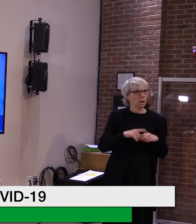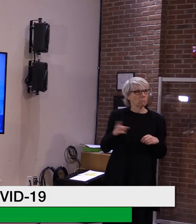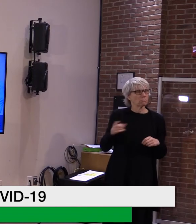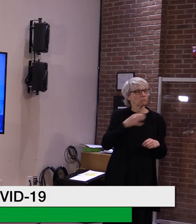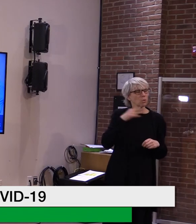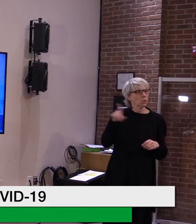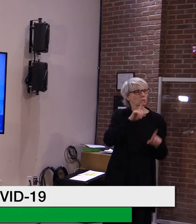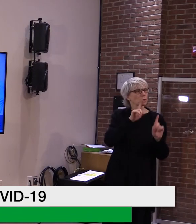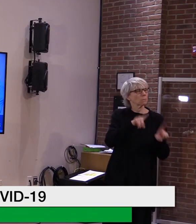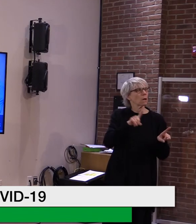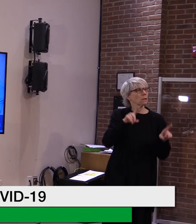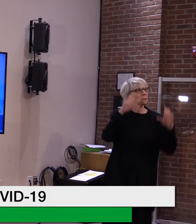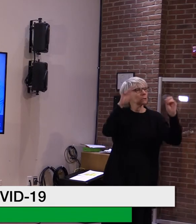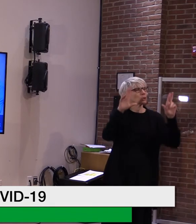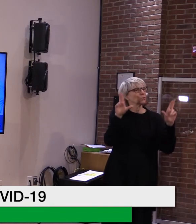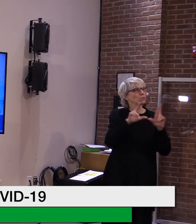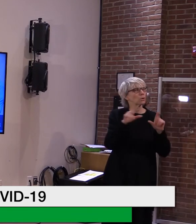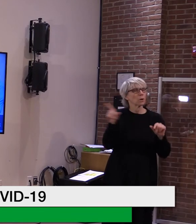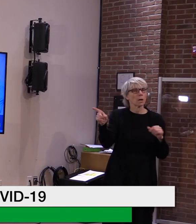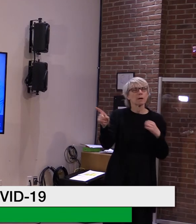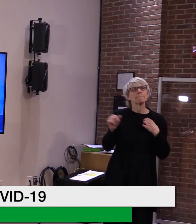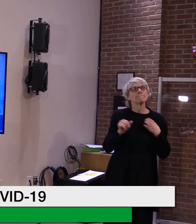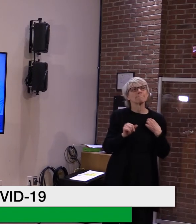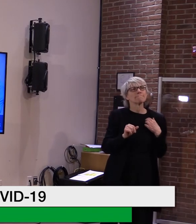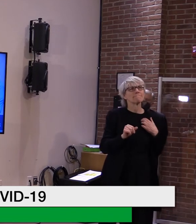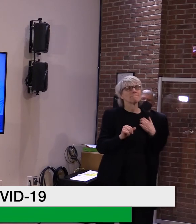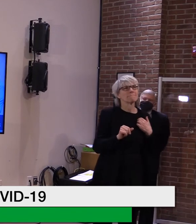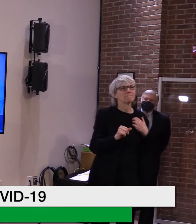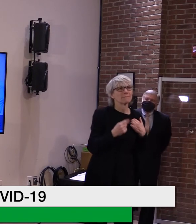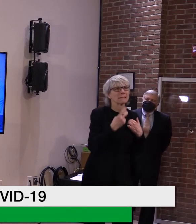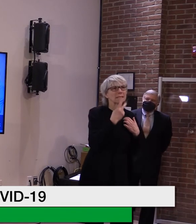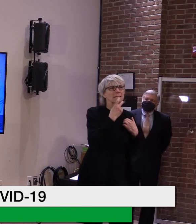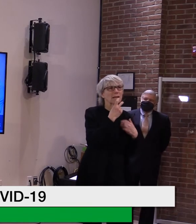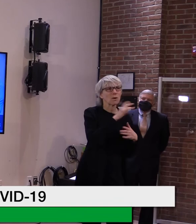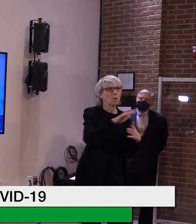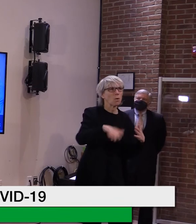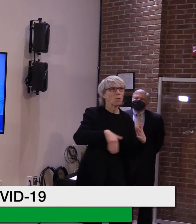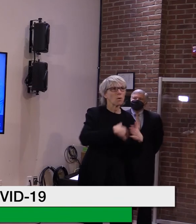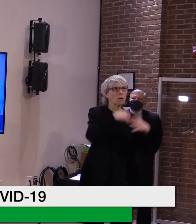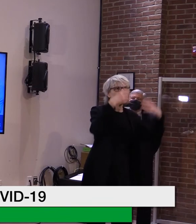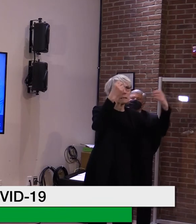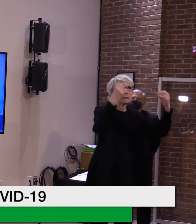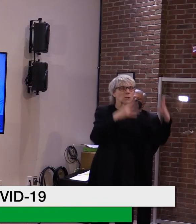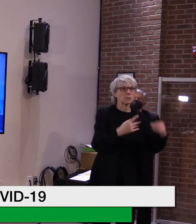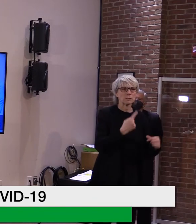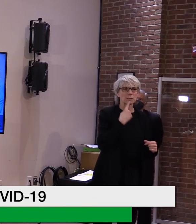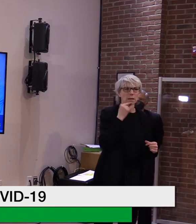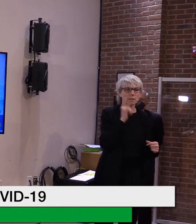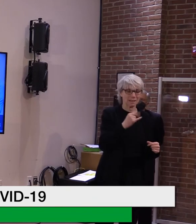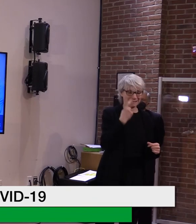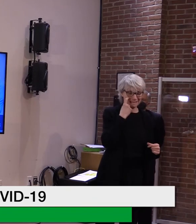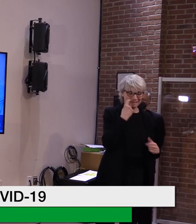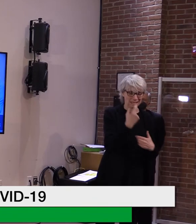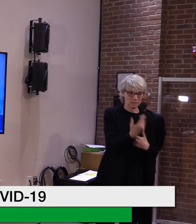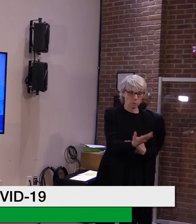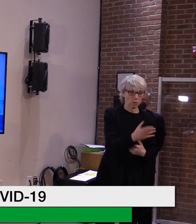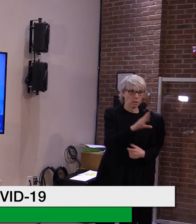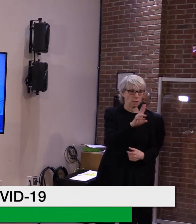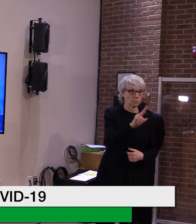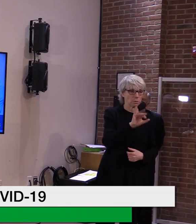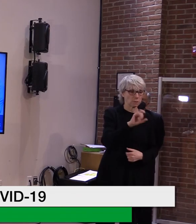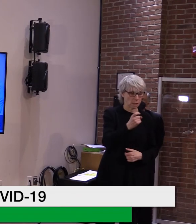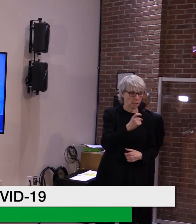I don't know that that's, uh, across the board. In fact, I, I think I was watching CX this morning and you reported a story where